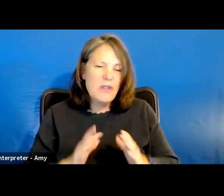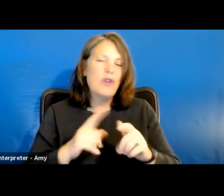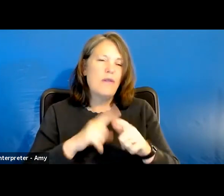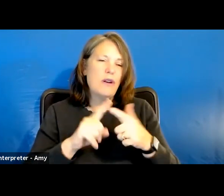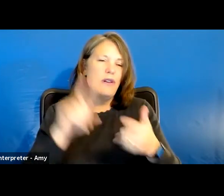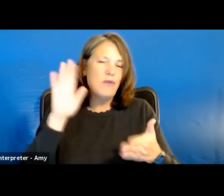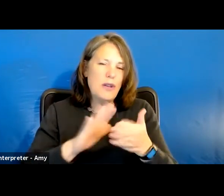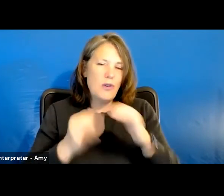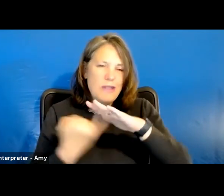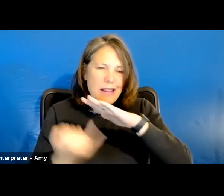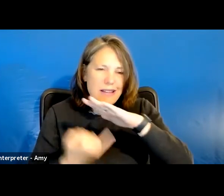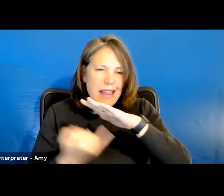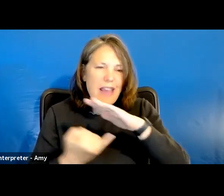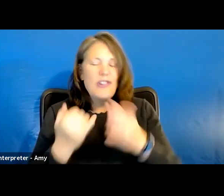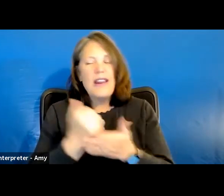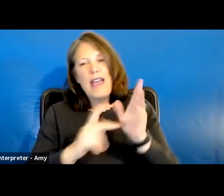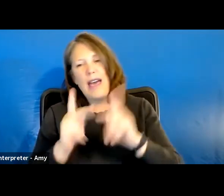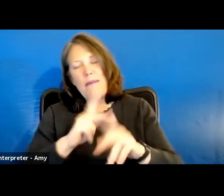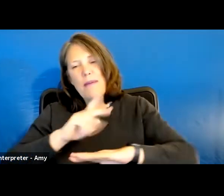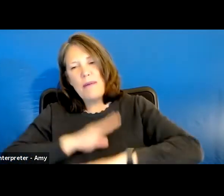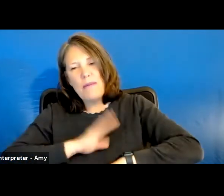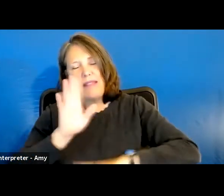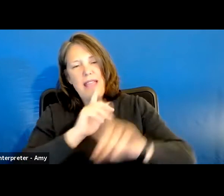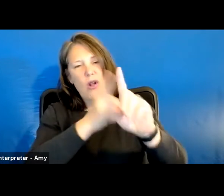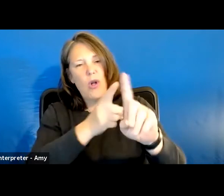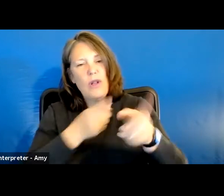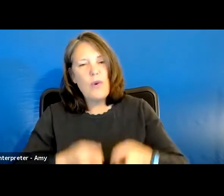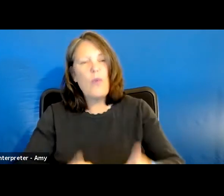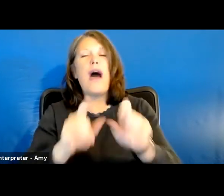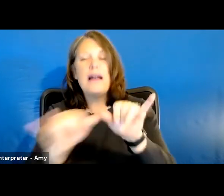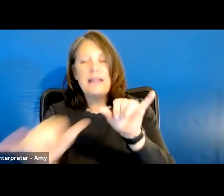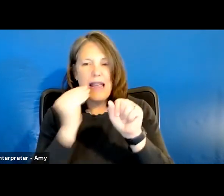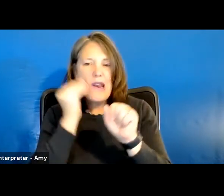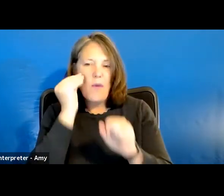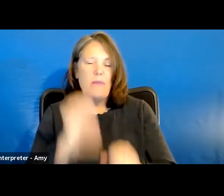reduce isolation, and help people meet their goals while staying at home.